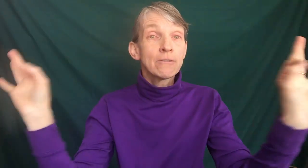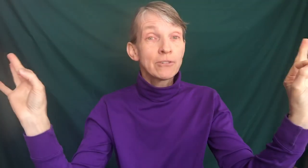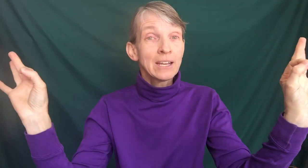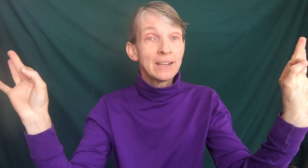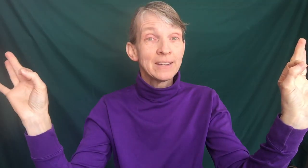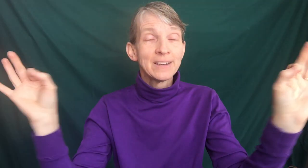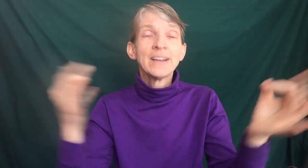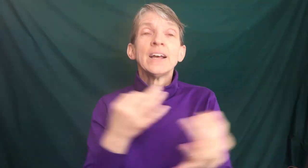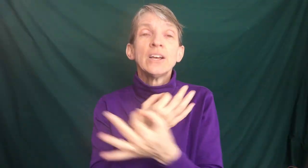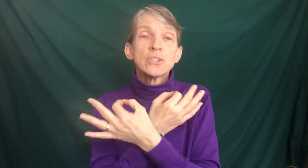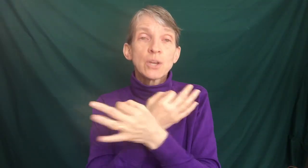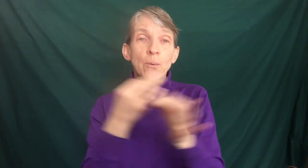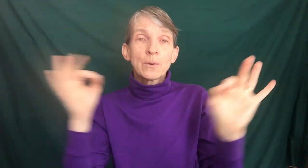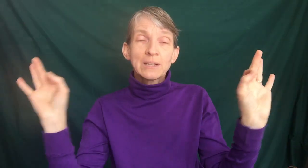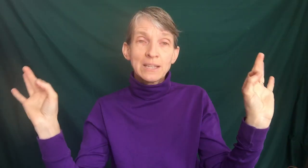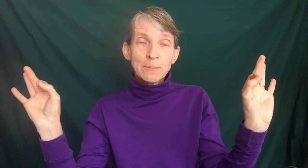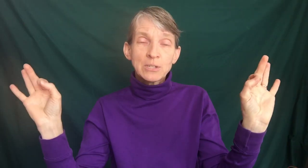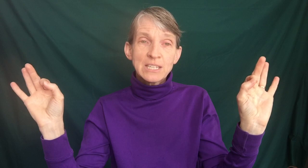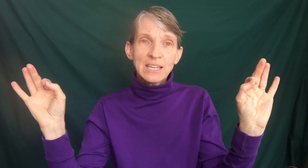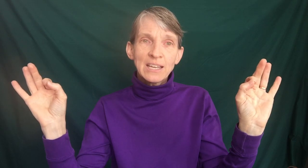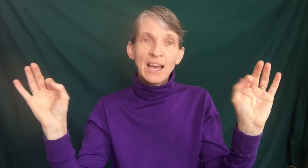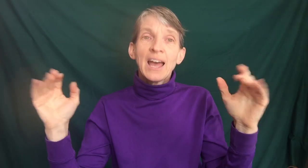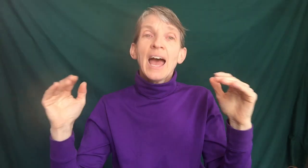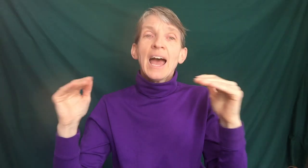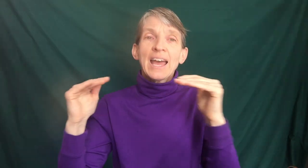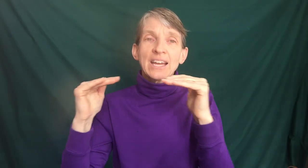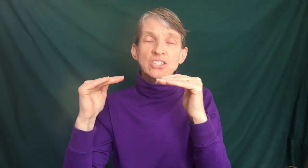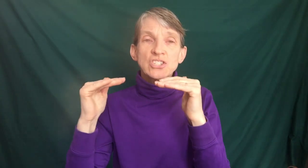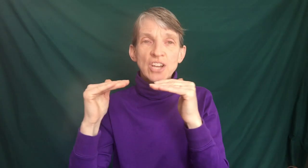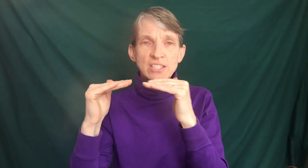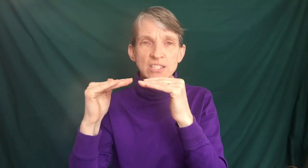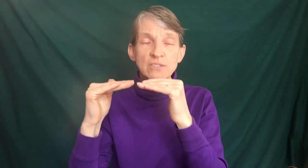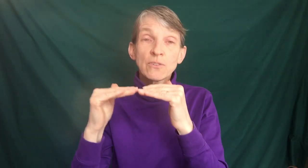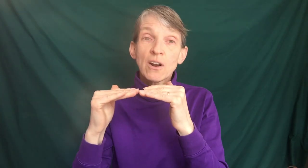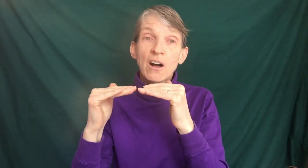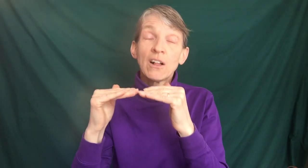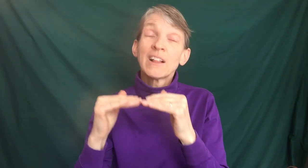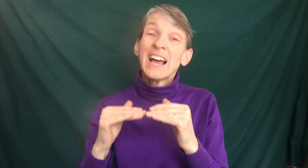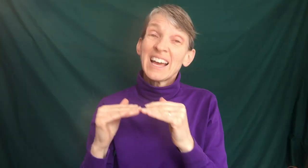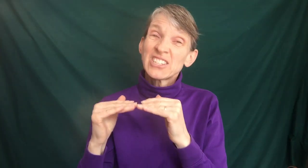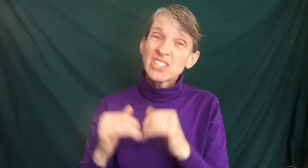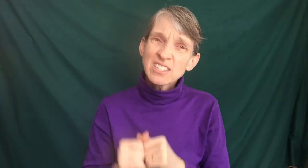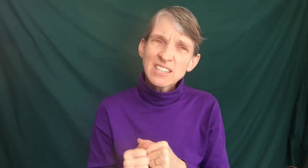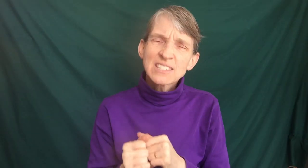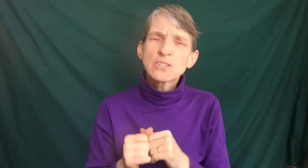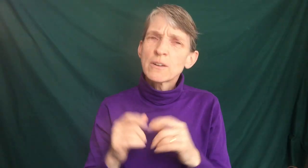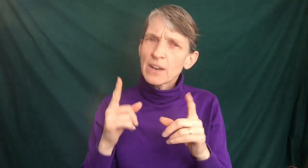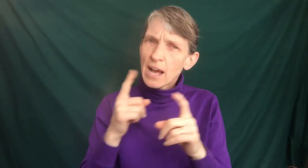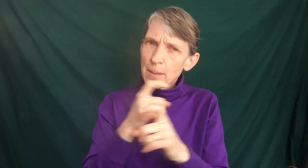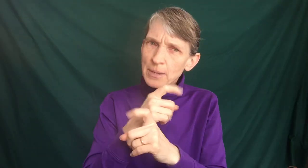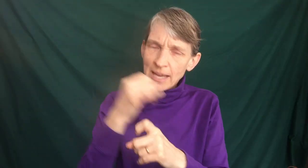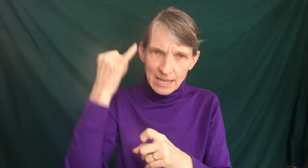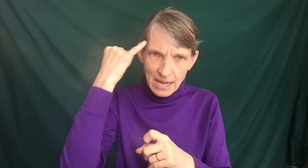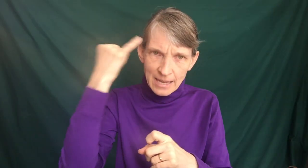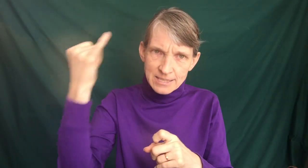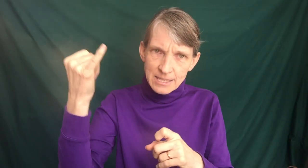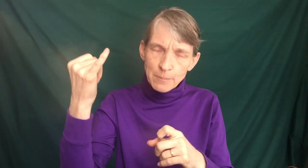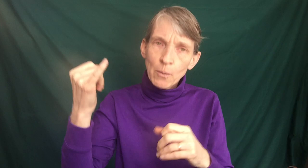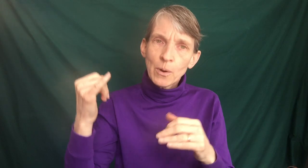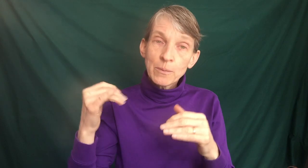got free. So with liberty and justice for all. And justice is sort of a complicated idea, but one